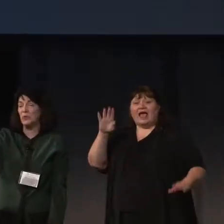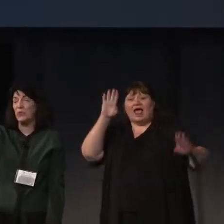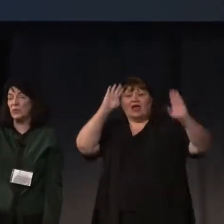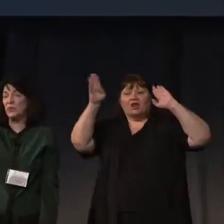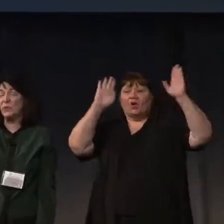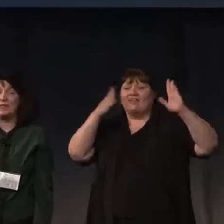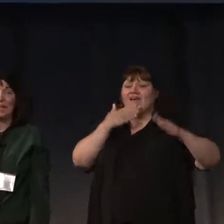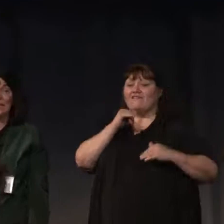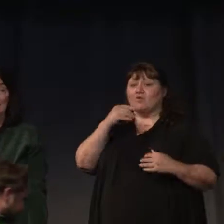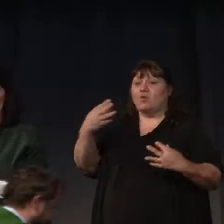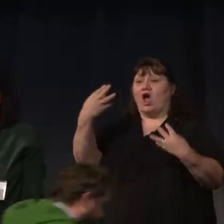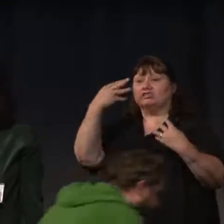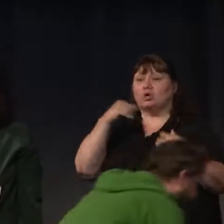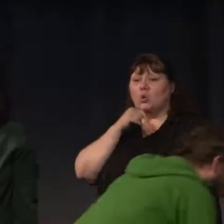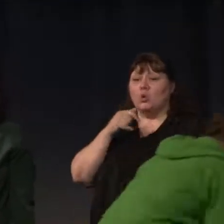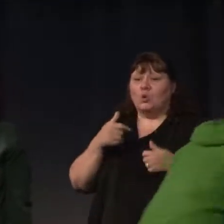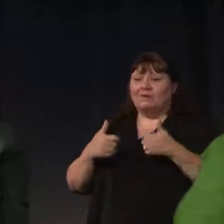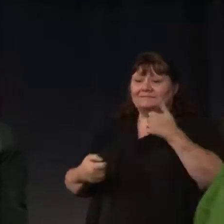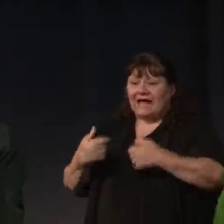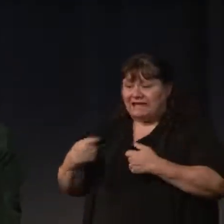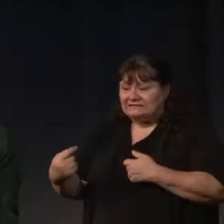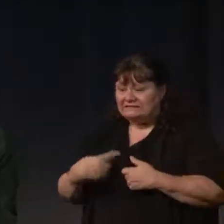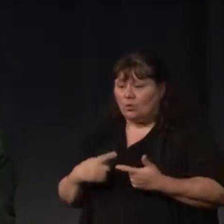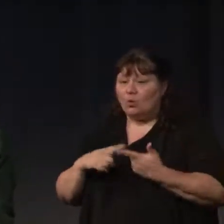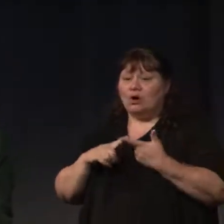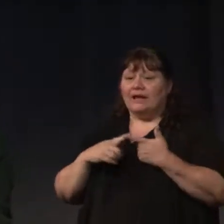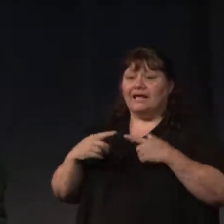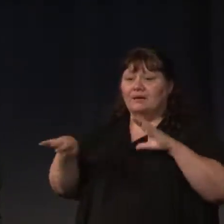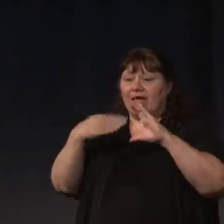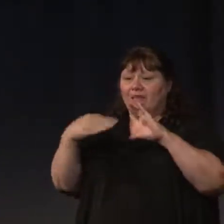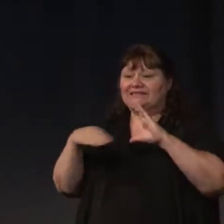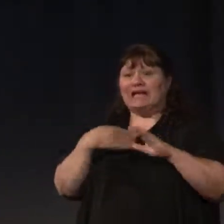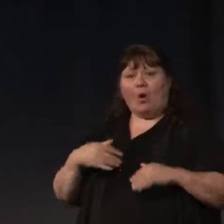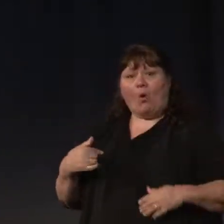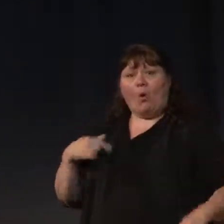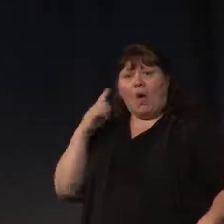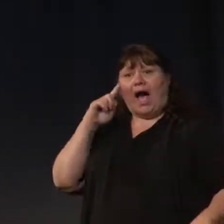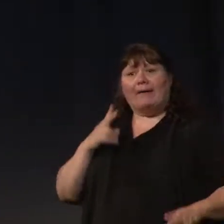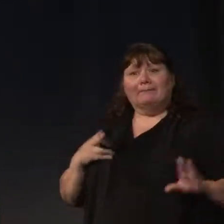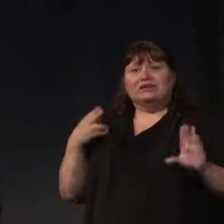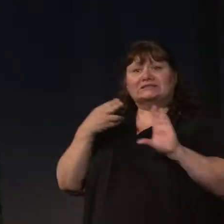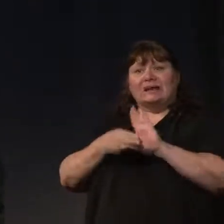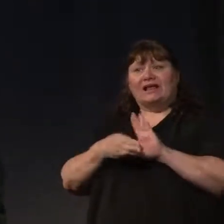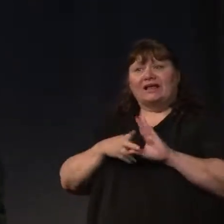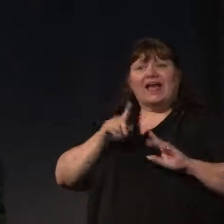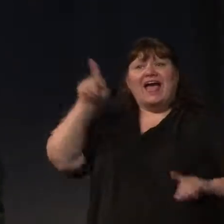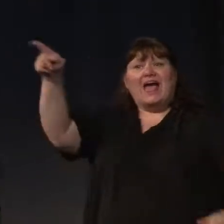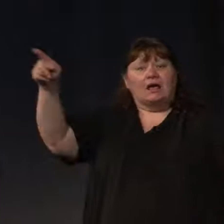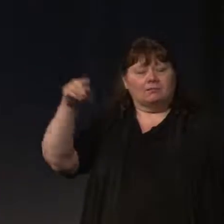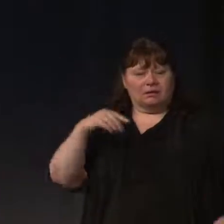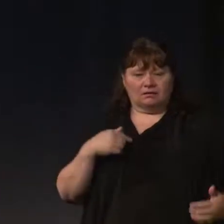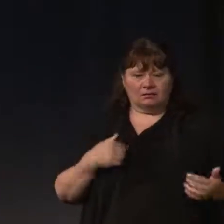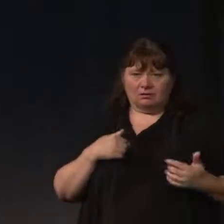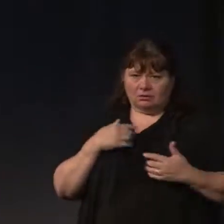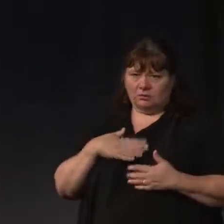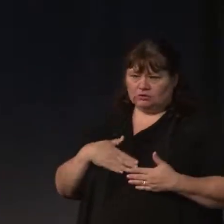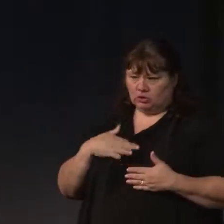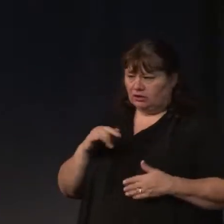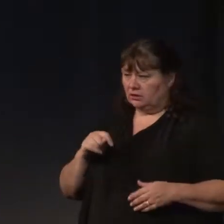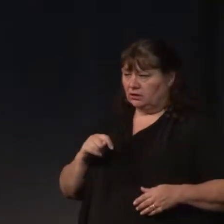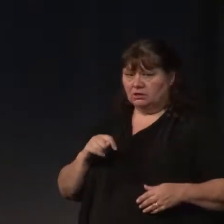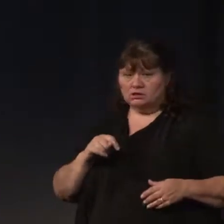thank you to those of you who have texted or emailed me saying that you're participating from afar. We really appreciate it. So, while